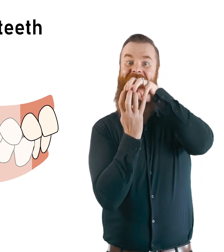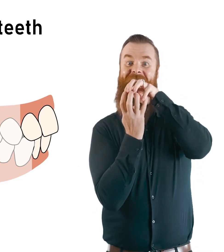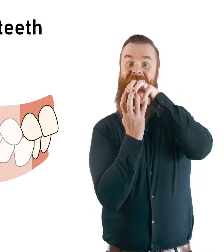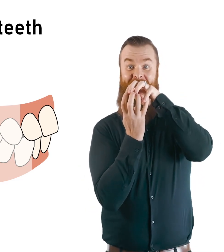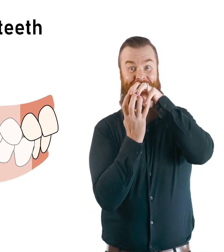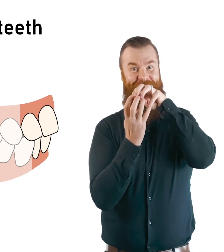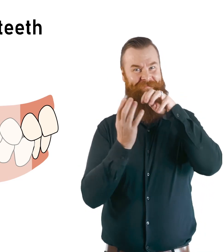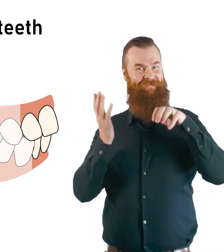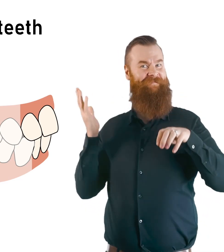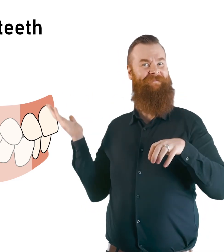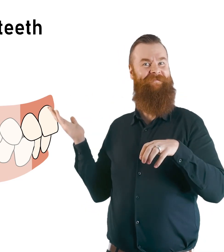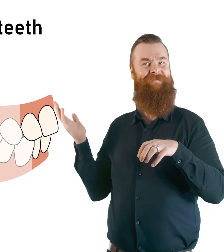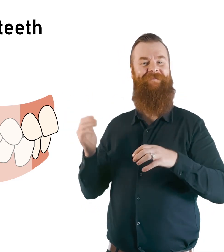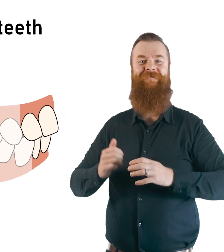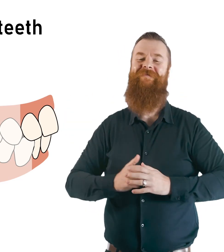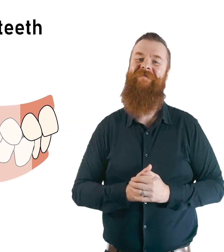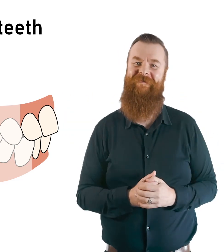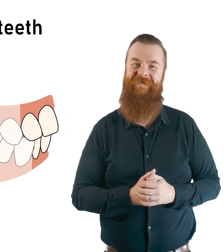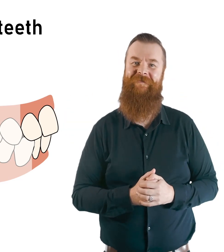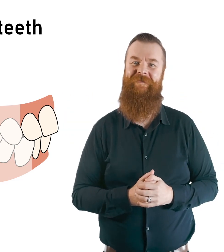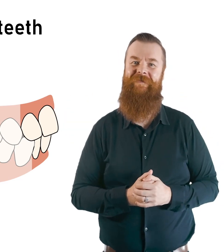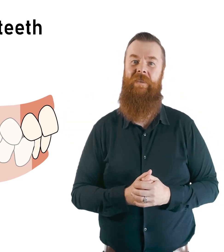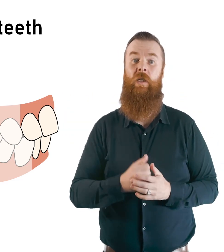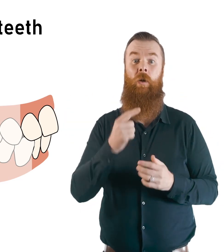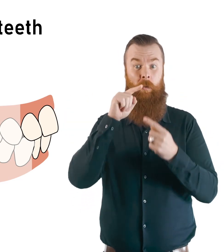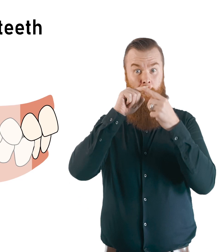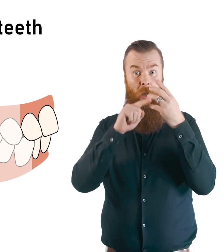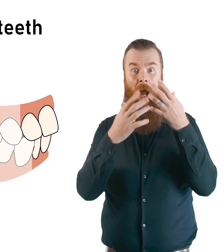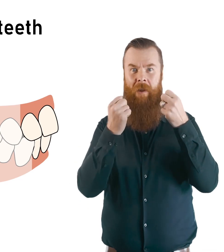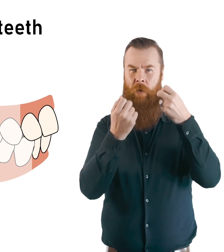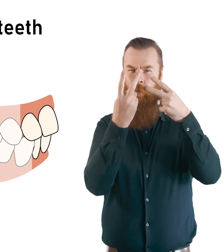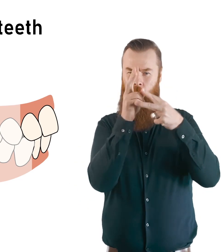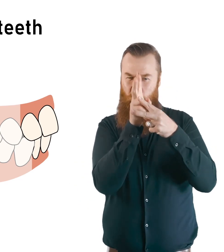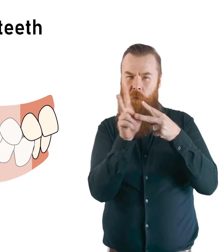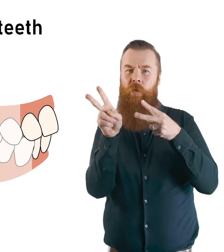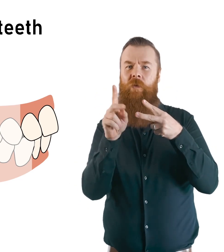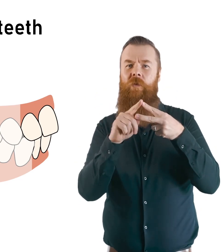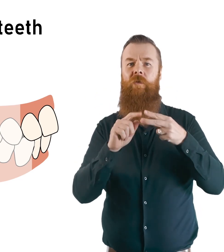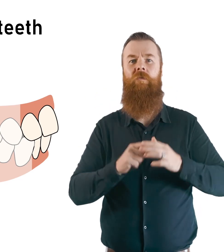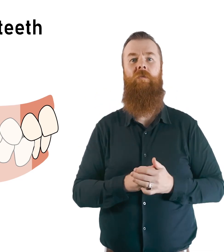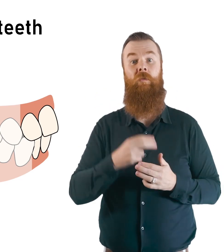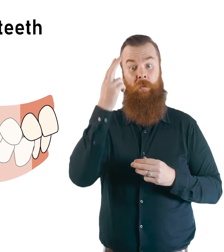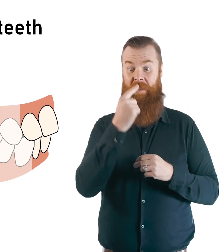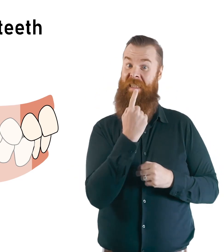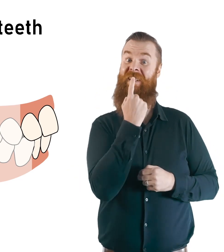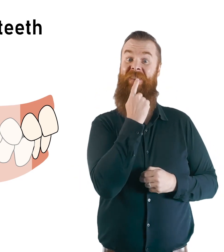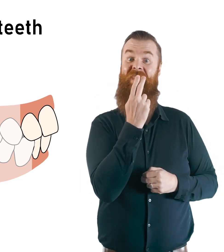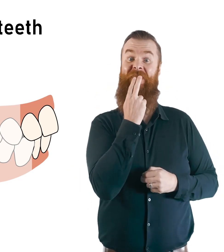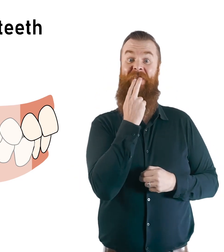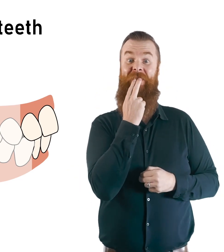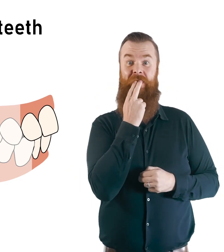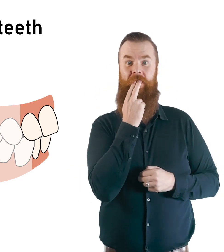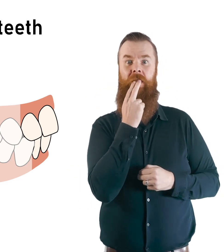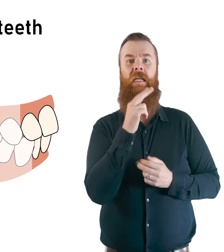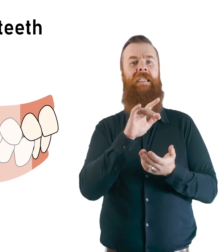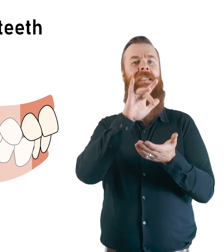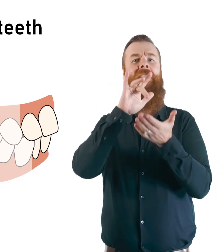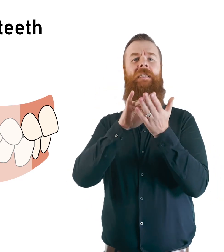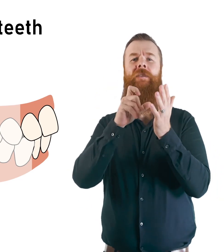smiling. The teeth in the middle are called central incisors. And next to them are the